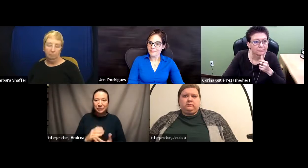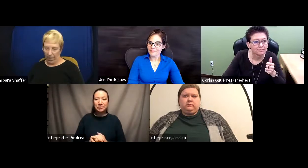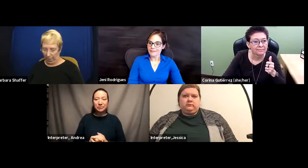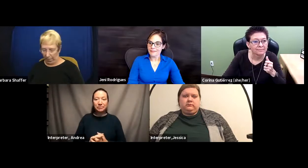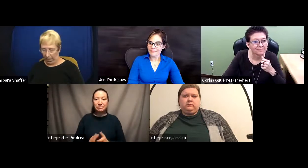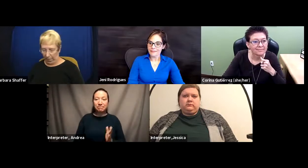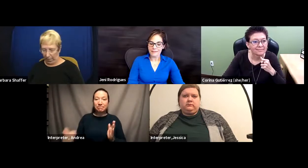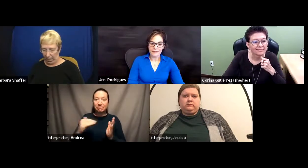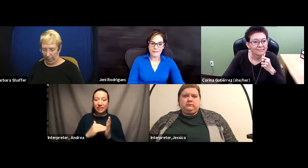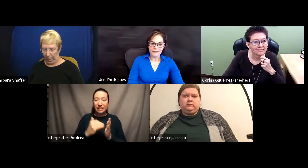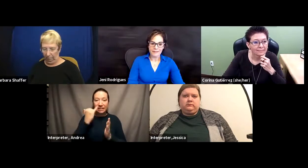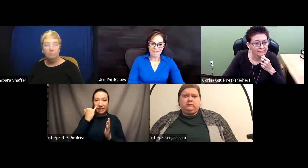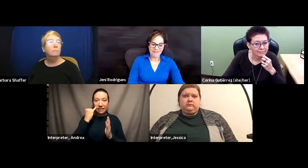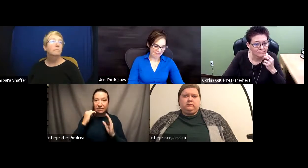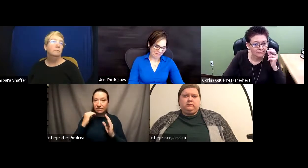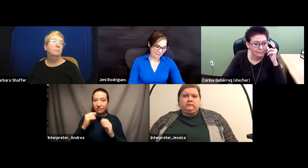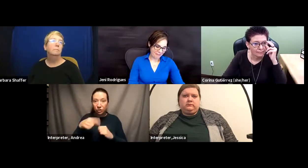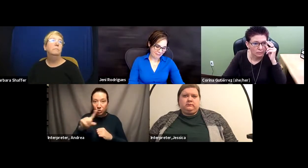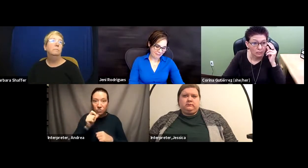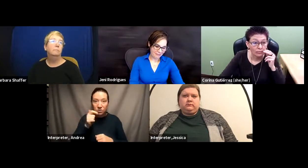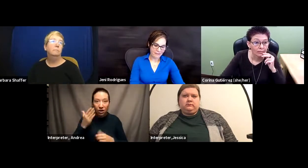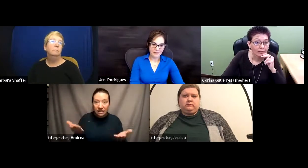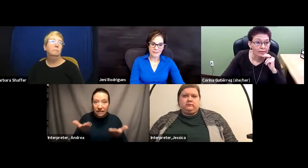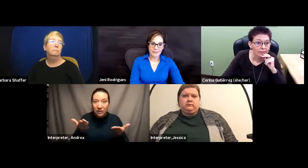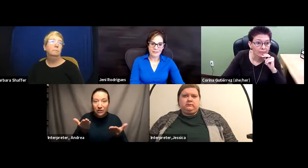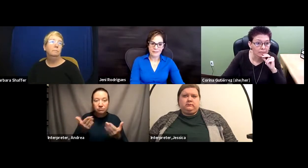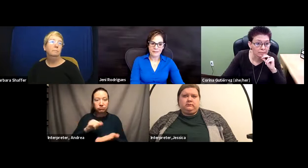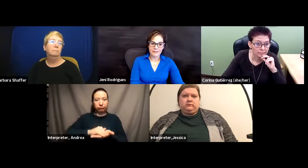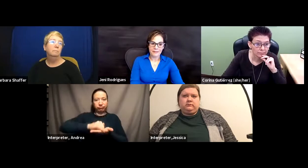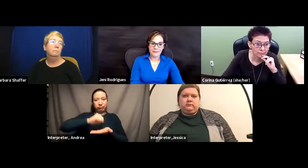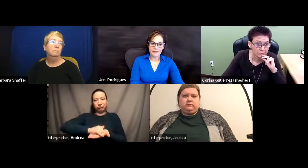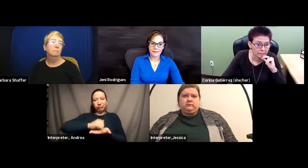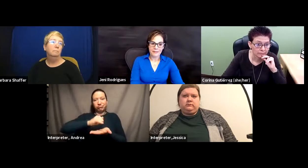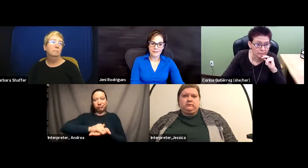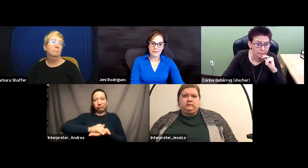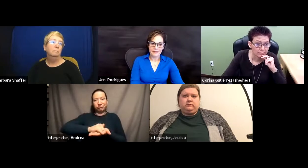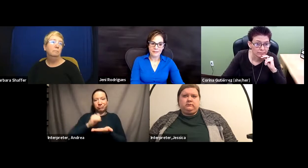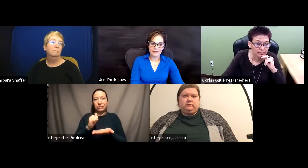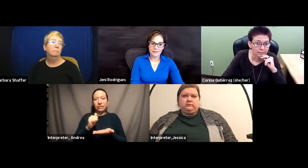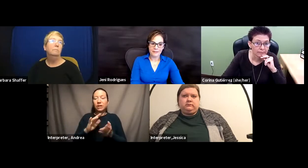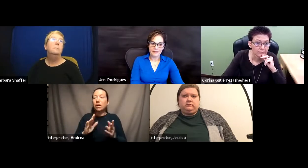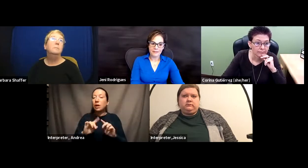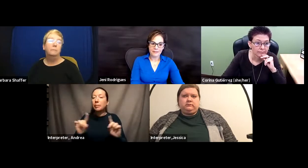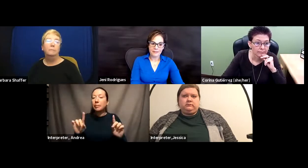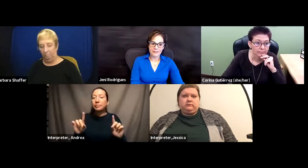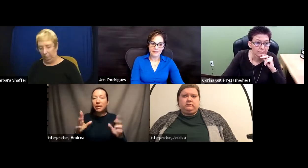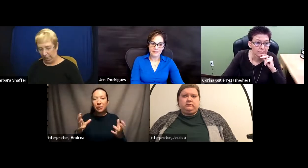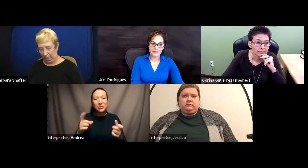without you, this would not have been possible. I am going to just say thank you and